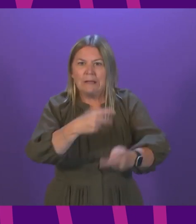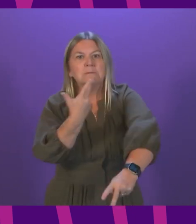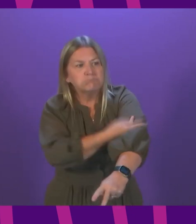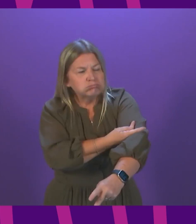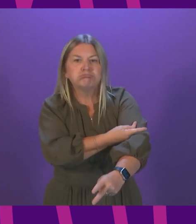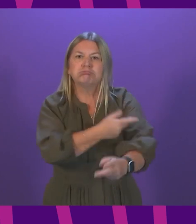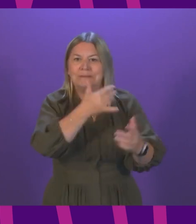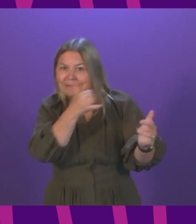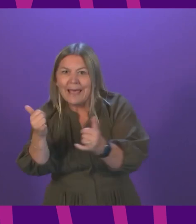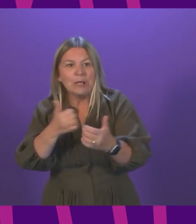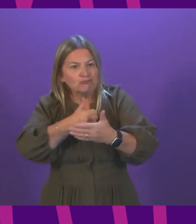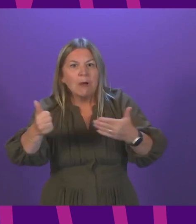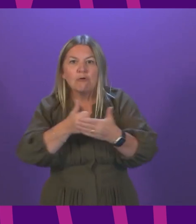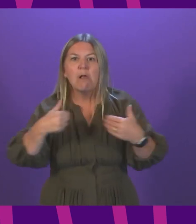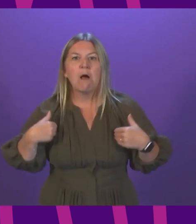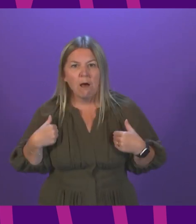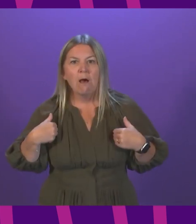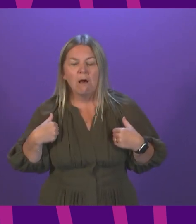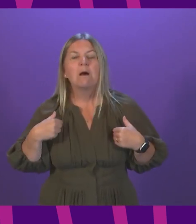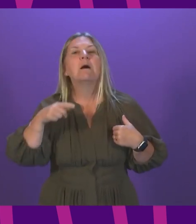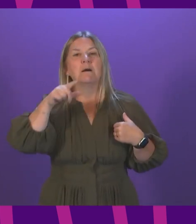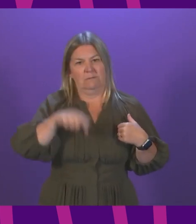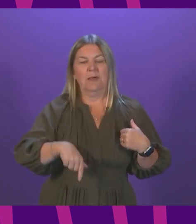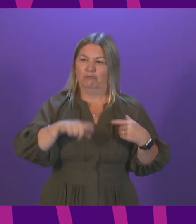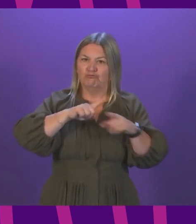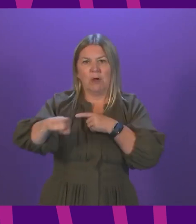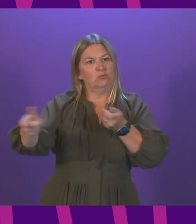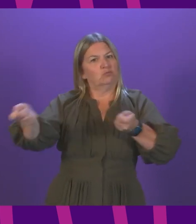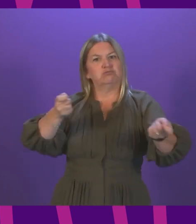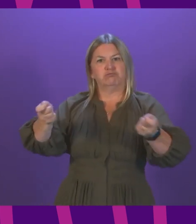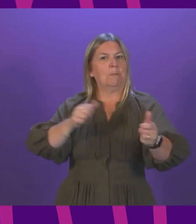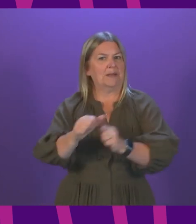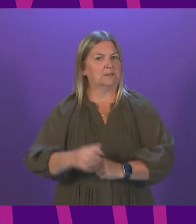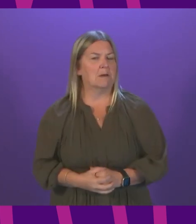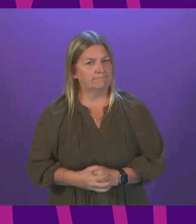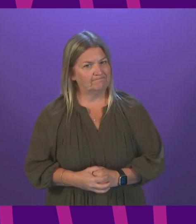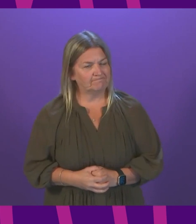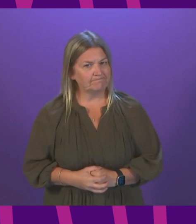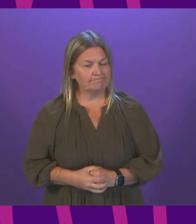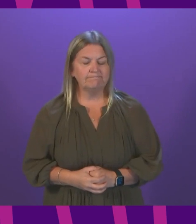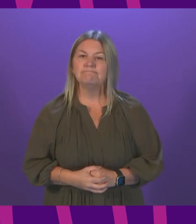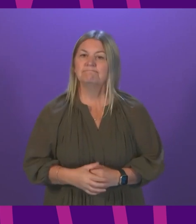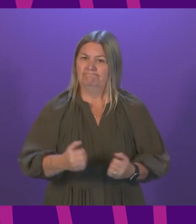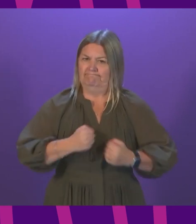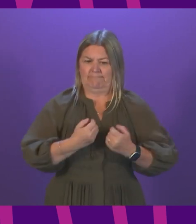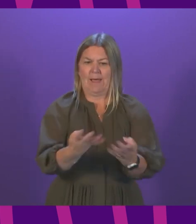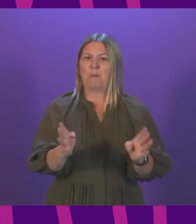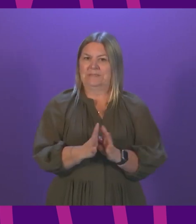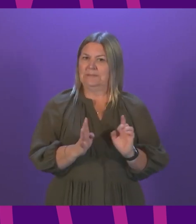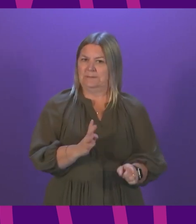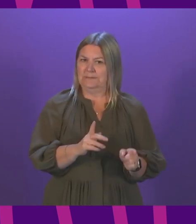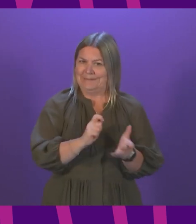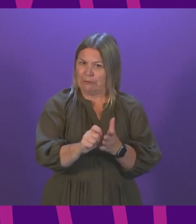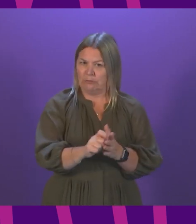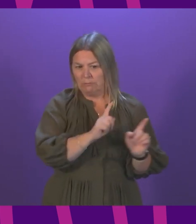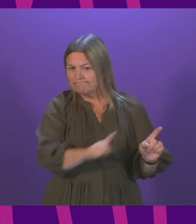with all of the measures necessary to get and keep the virus under control. Cabinet Secretaries are continuing to engage on all